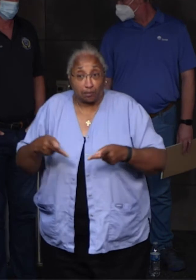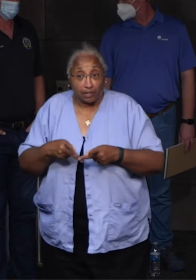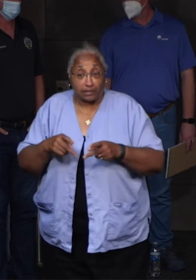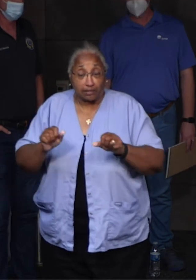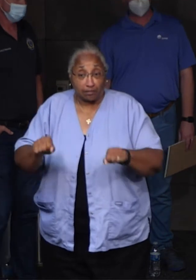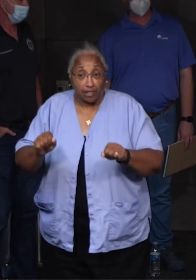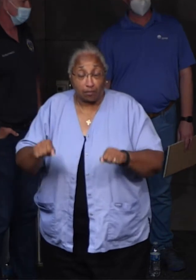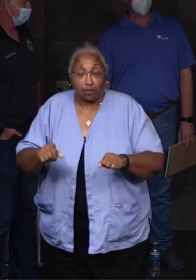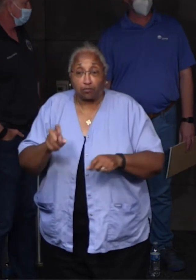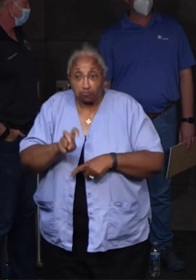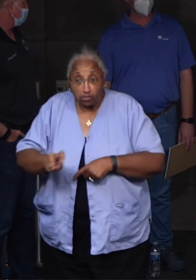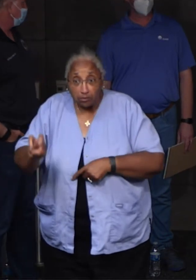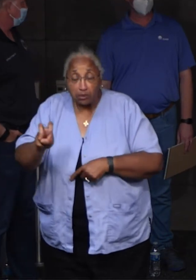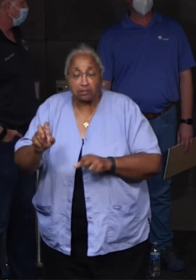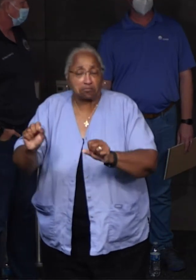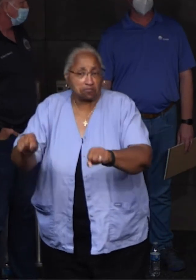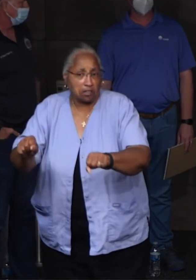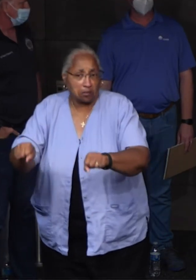was readily available.